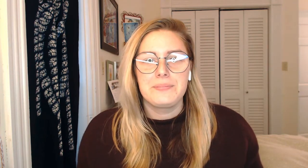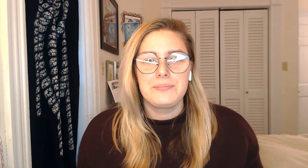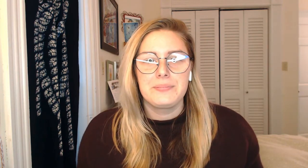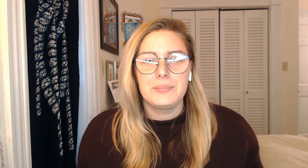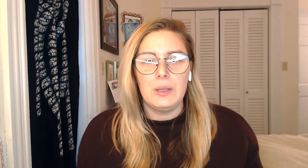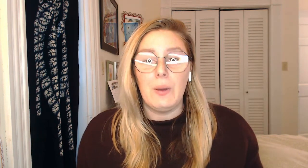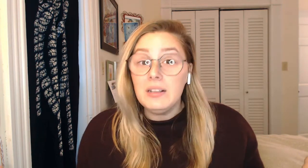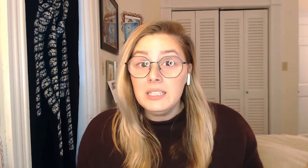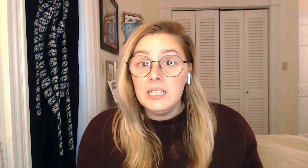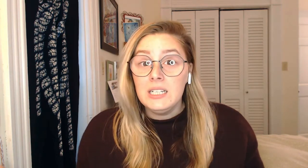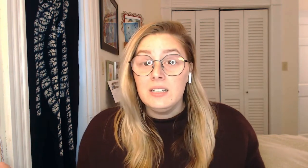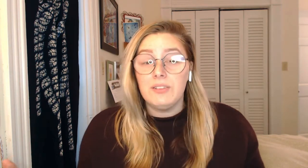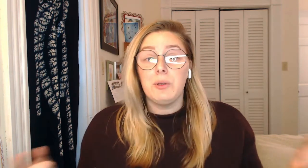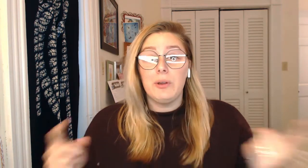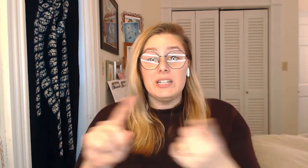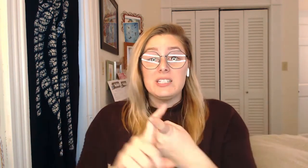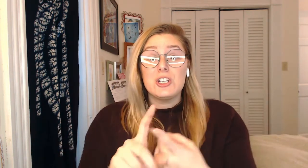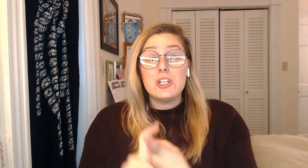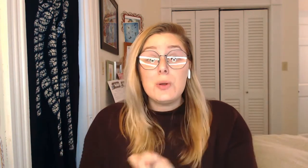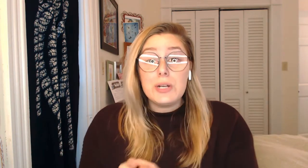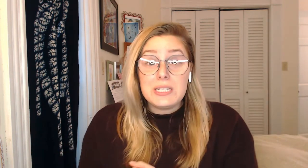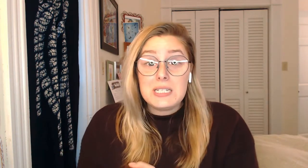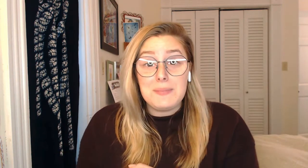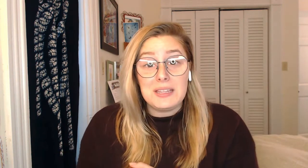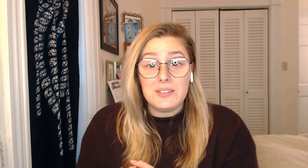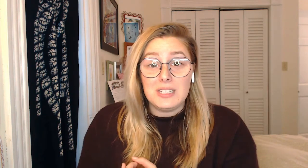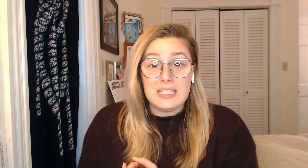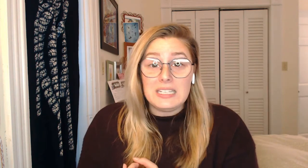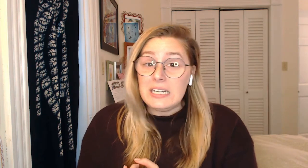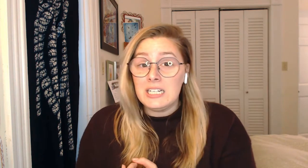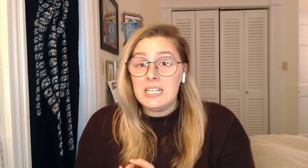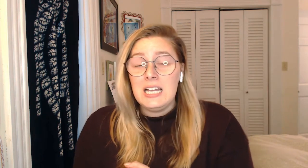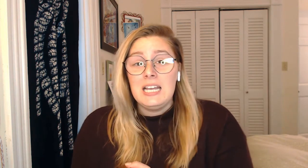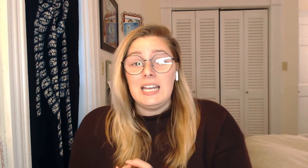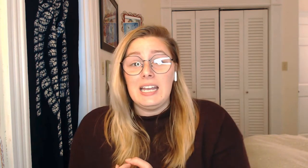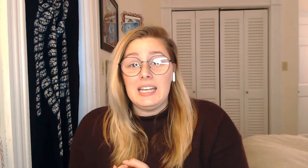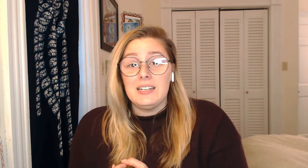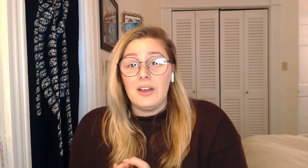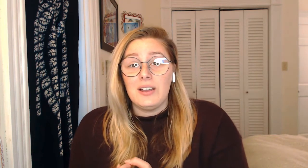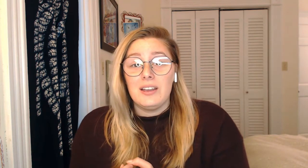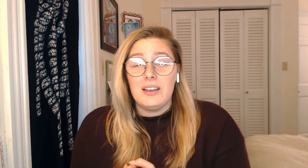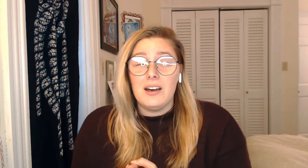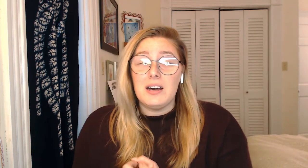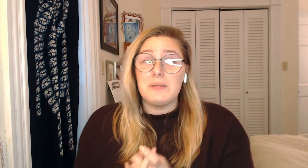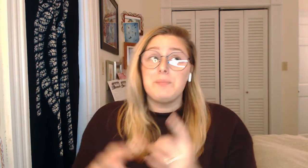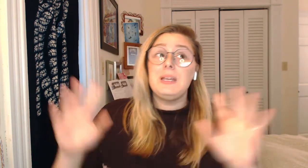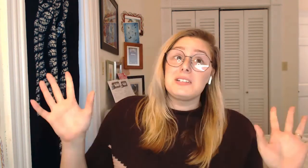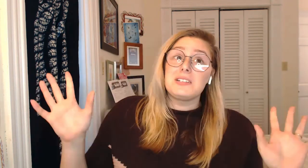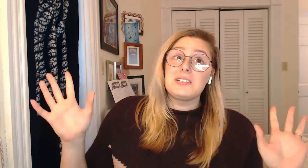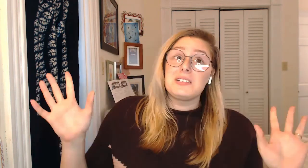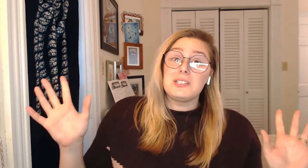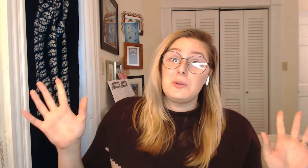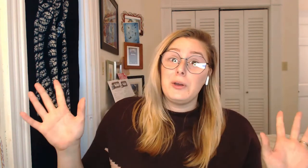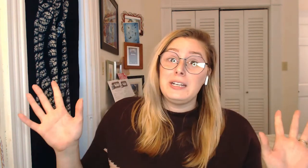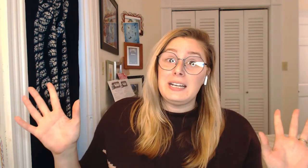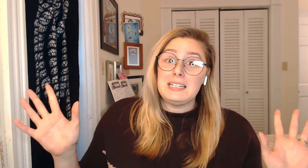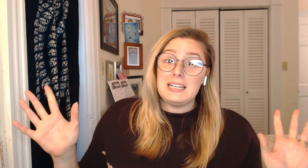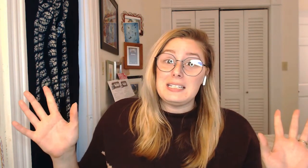Well, February is the shortest month of the year. It on big years has 29 days. But